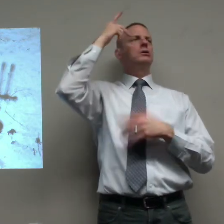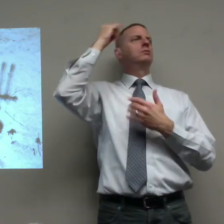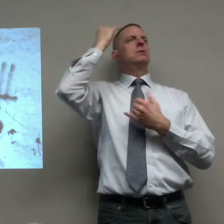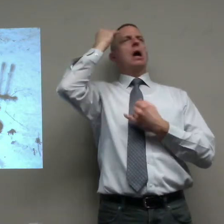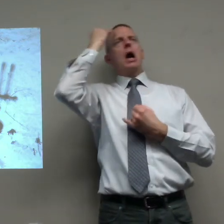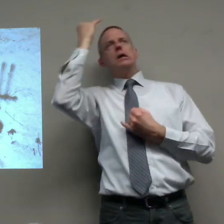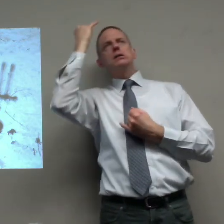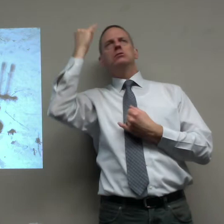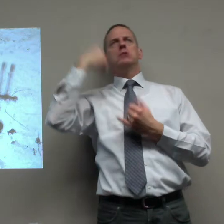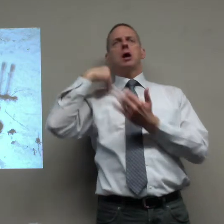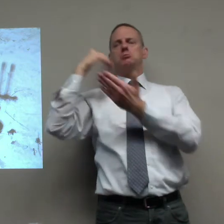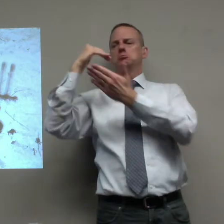Okay, can you call to your ID?